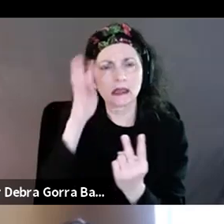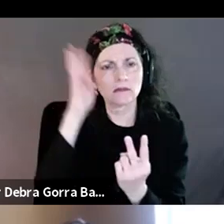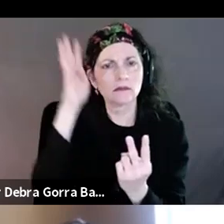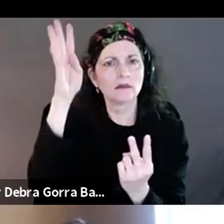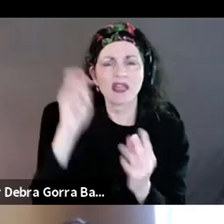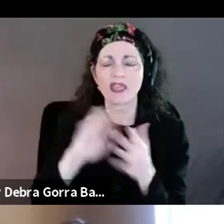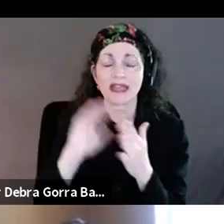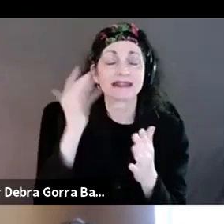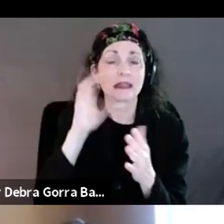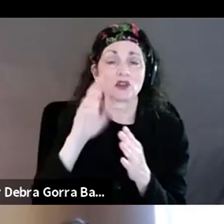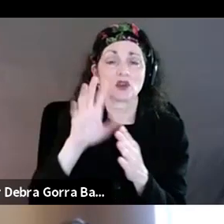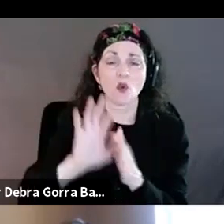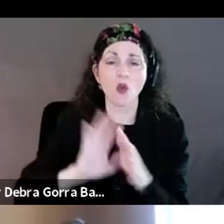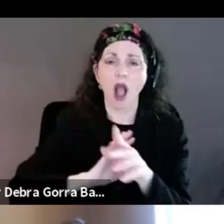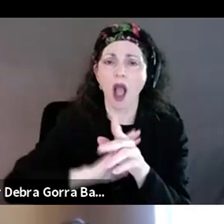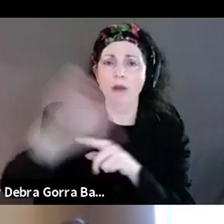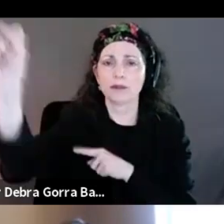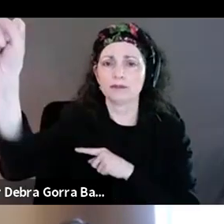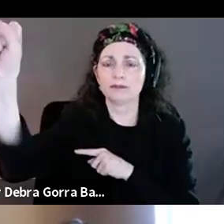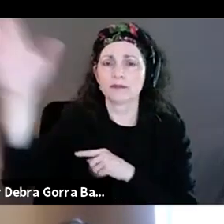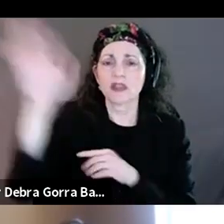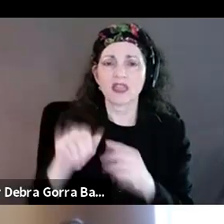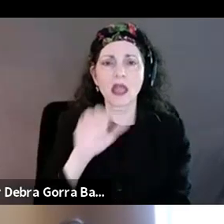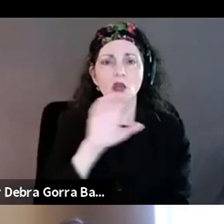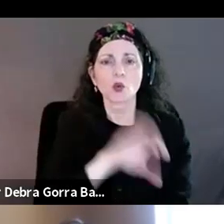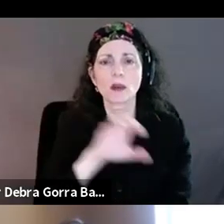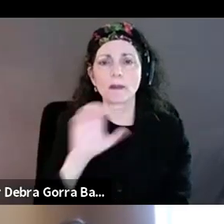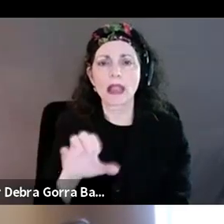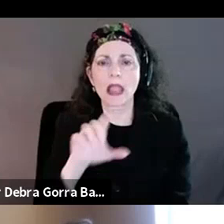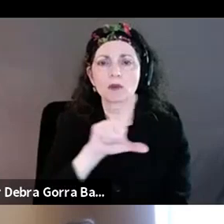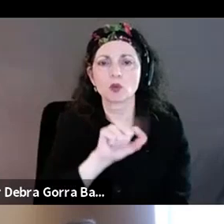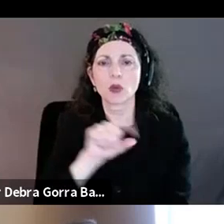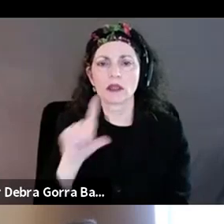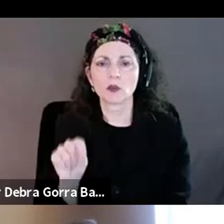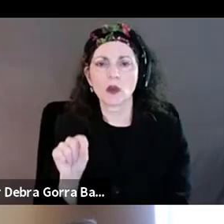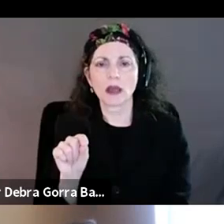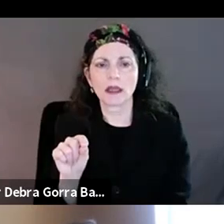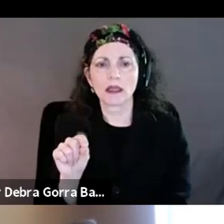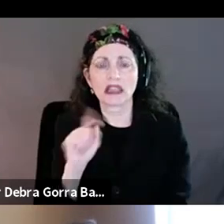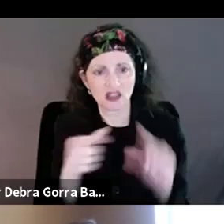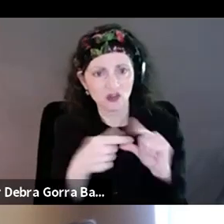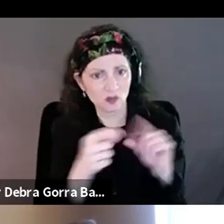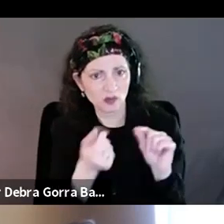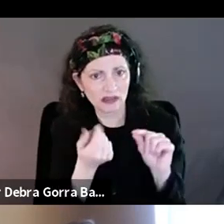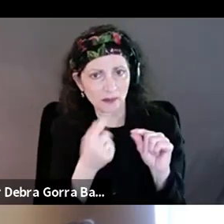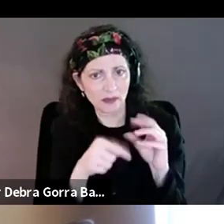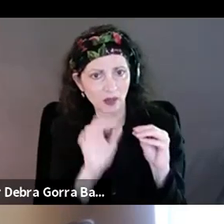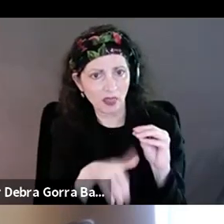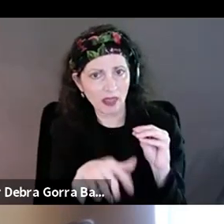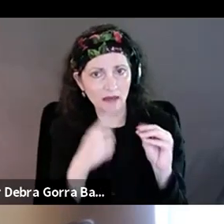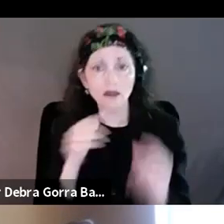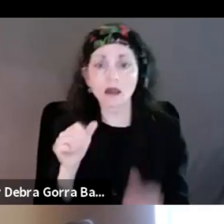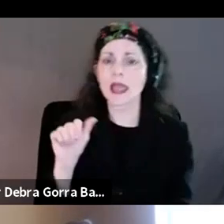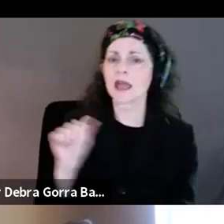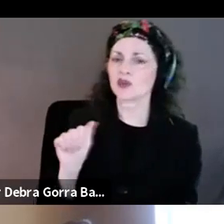just skyrocketed, which is the Crip Camp 2020. Can you talk a little bit about that? Sure. So we had this idea, knowing